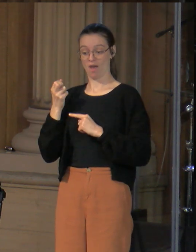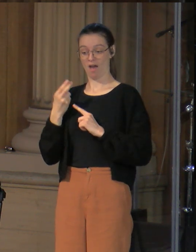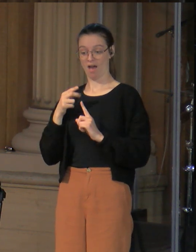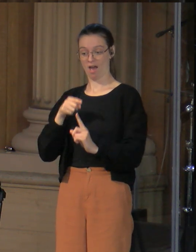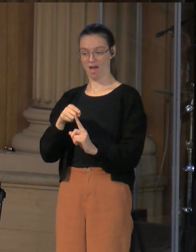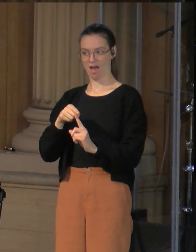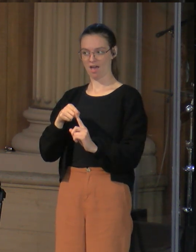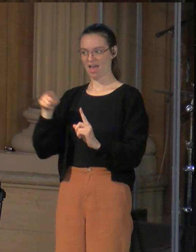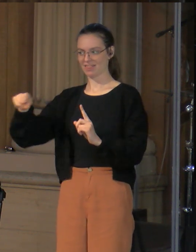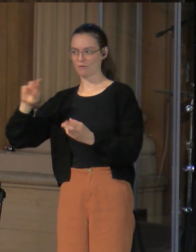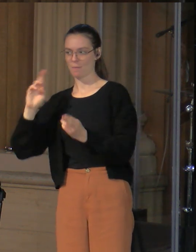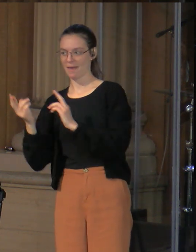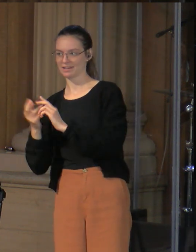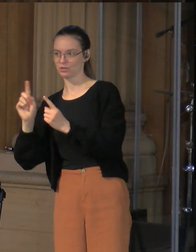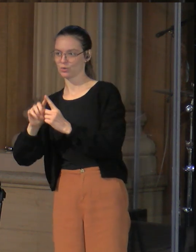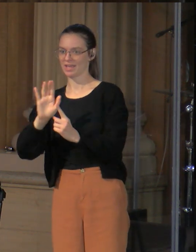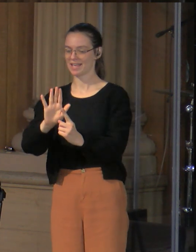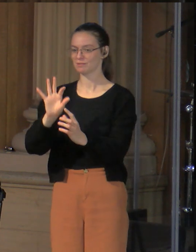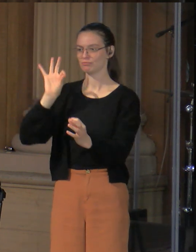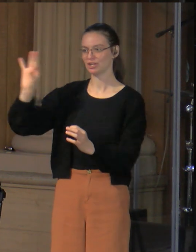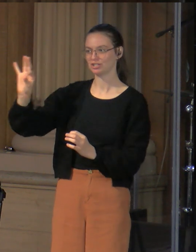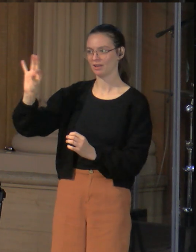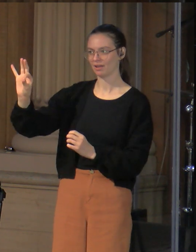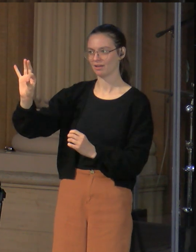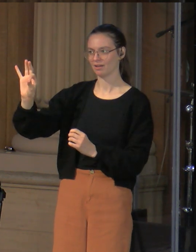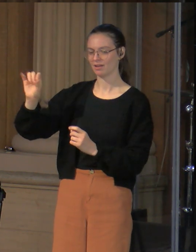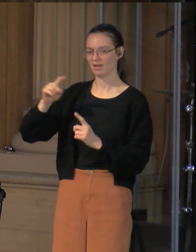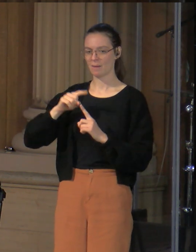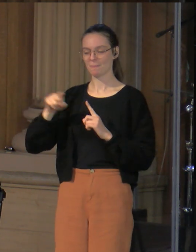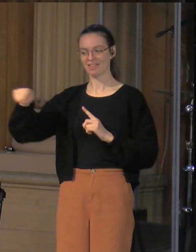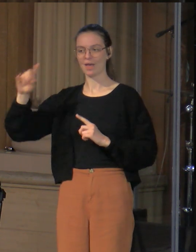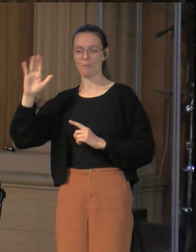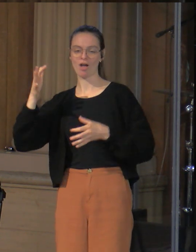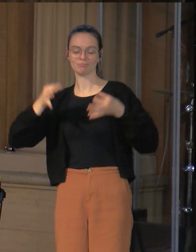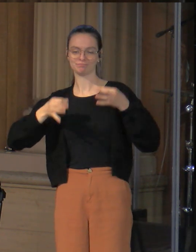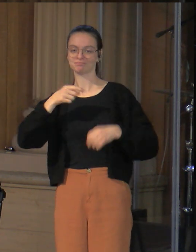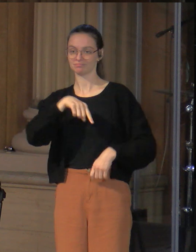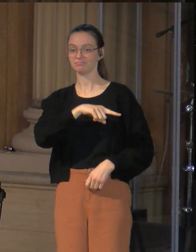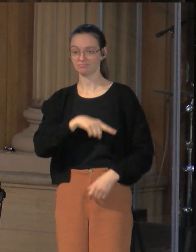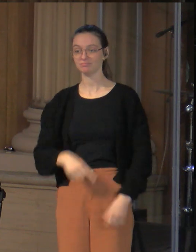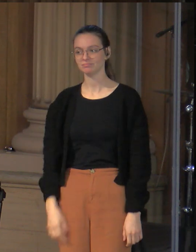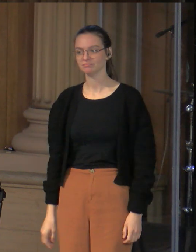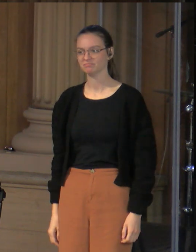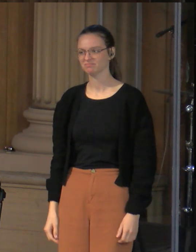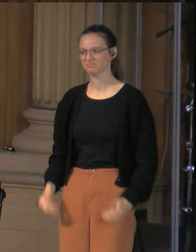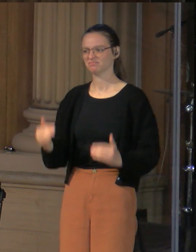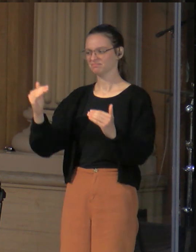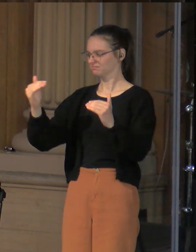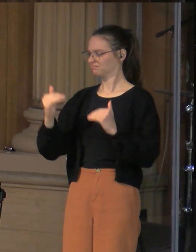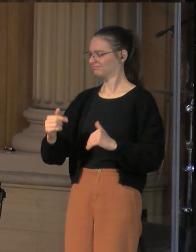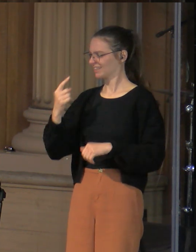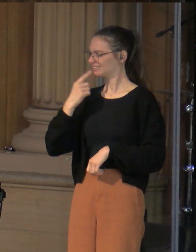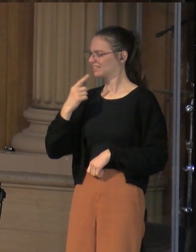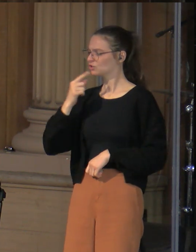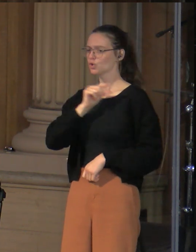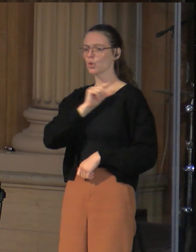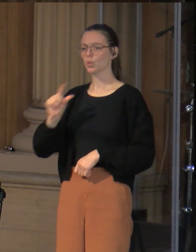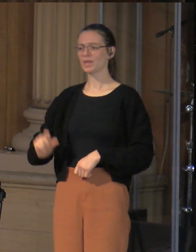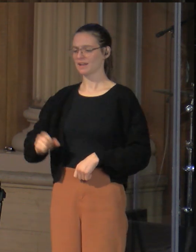Then he uses another example, verse 42. says, The queen of the south will rise up at the judgment with this generation and condemn it. For she came from the ends